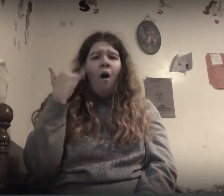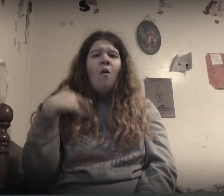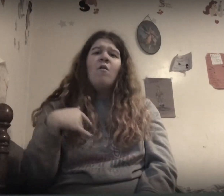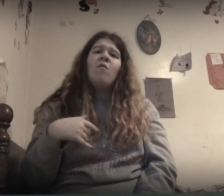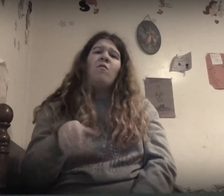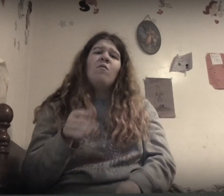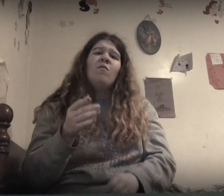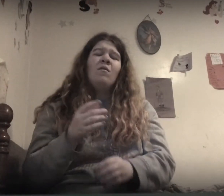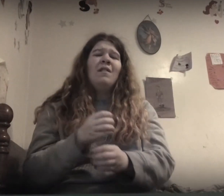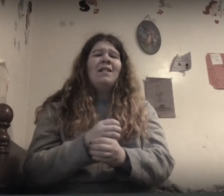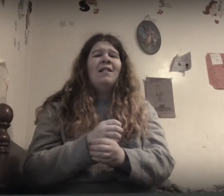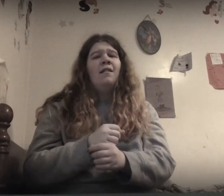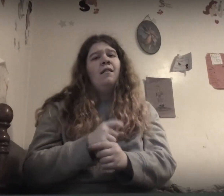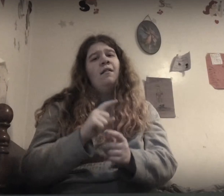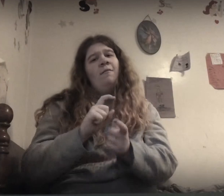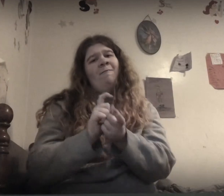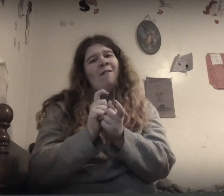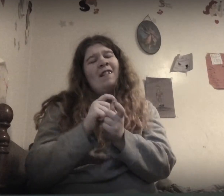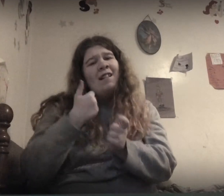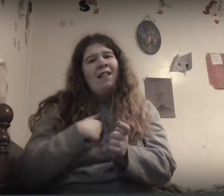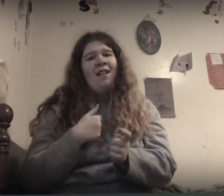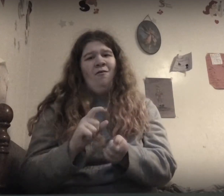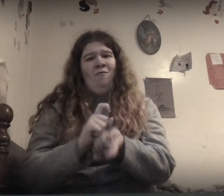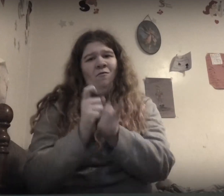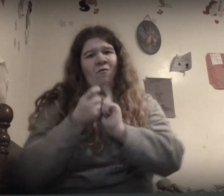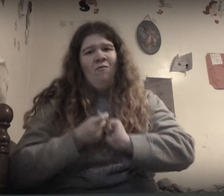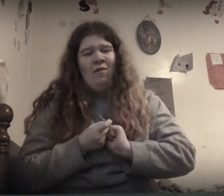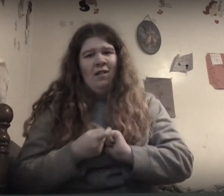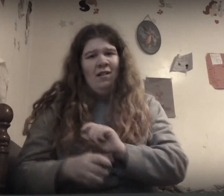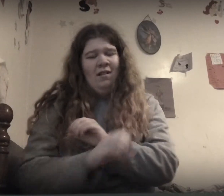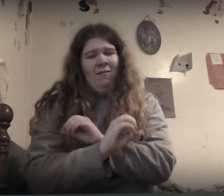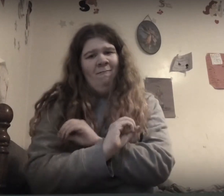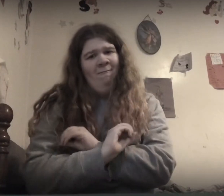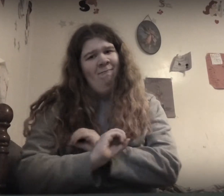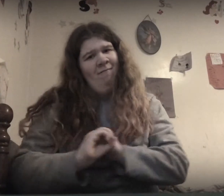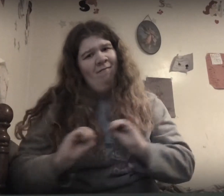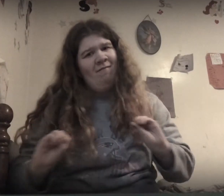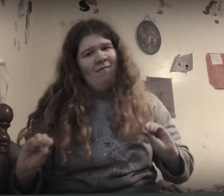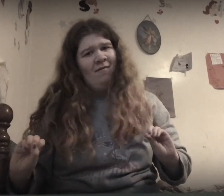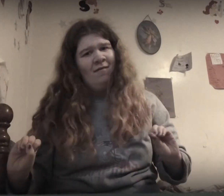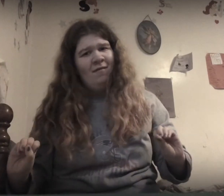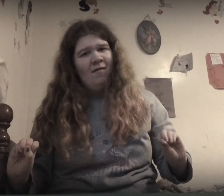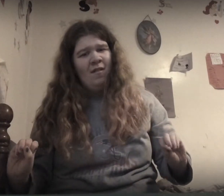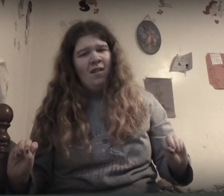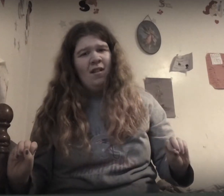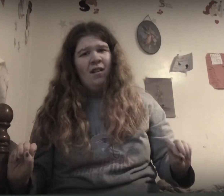Cause there's nothing about you I would change